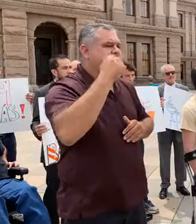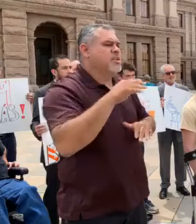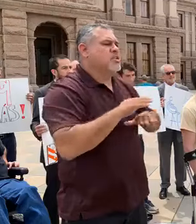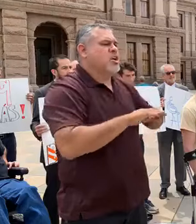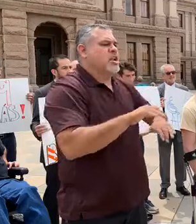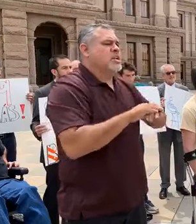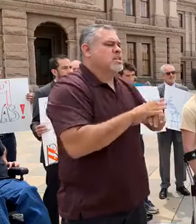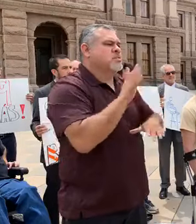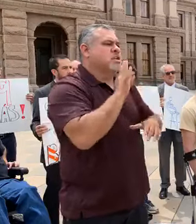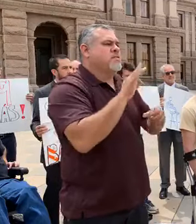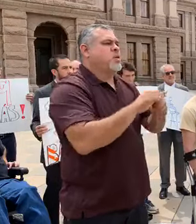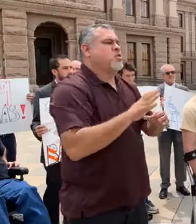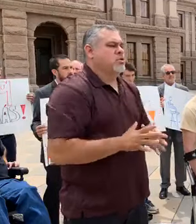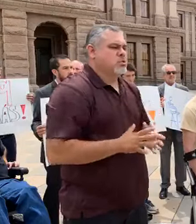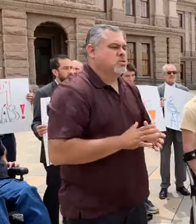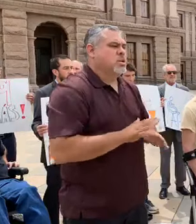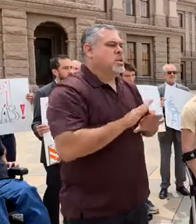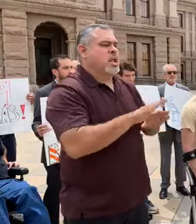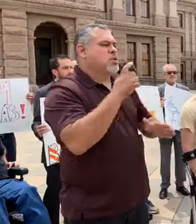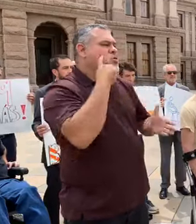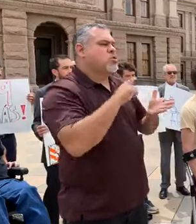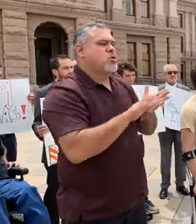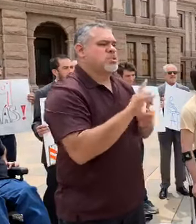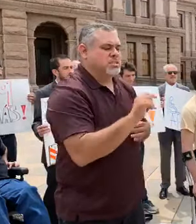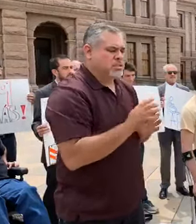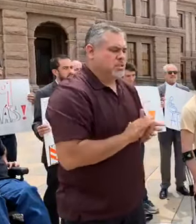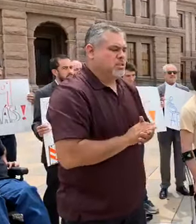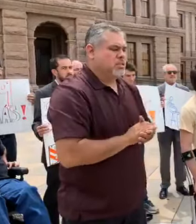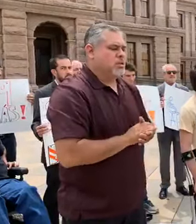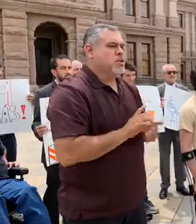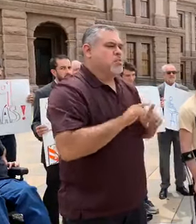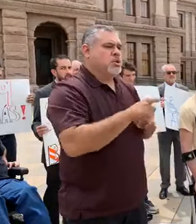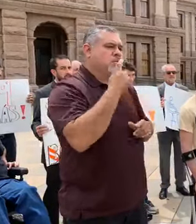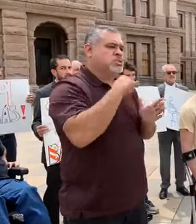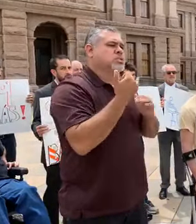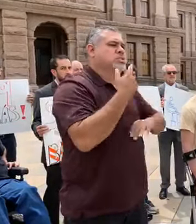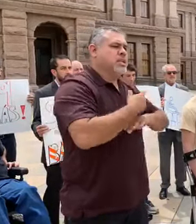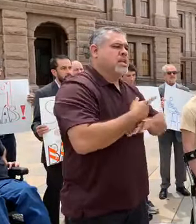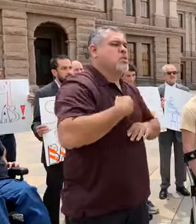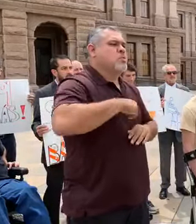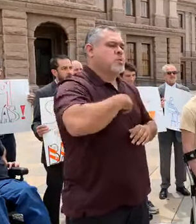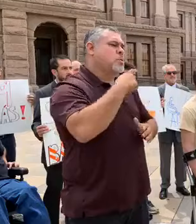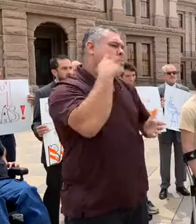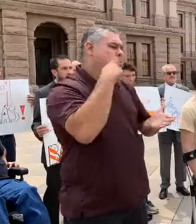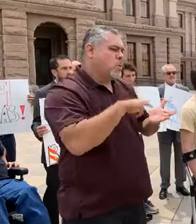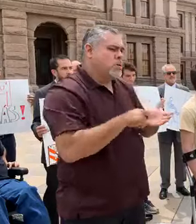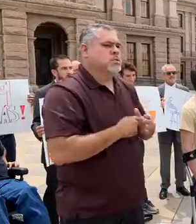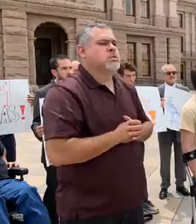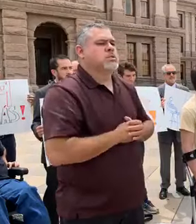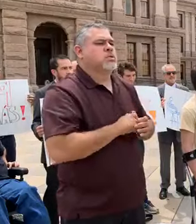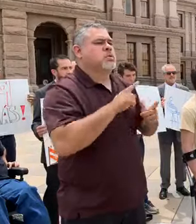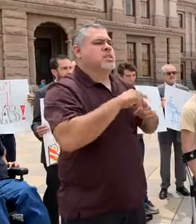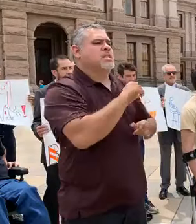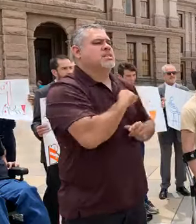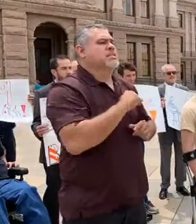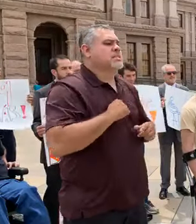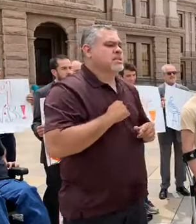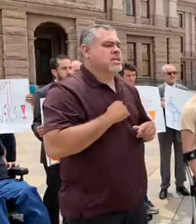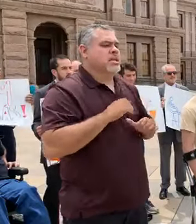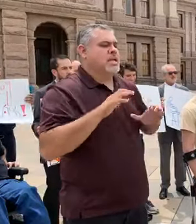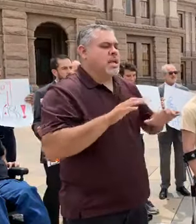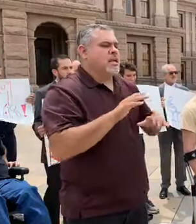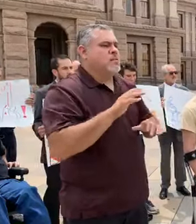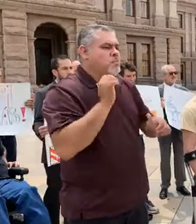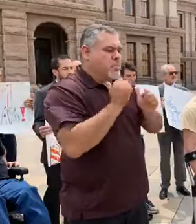non-English speaking voters not to notice. Well, as you can tell today, we've noticed. When the Senate Act passed